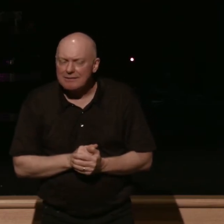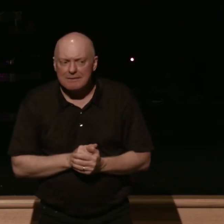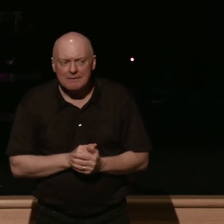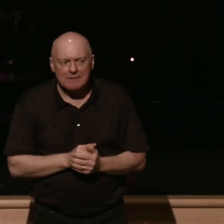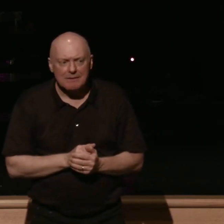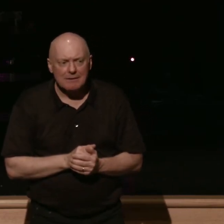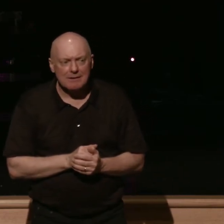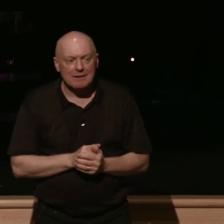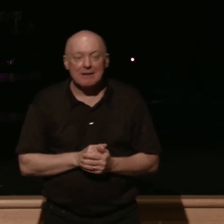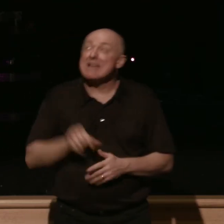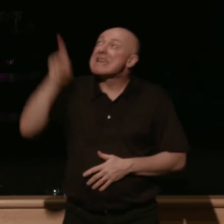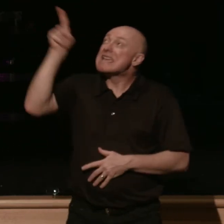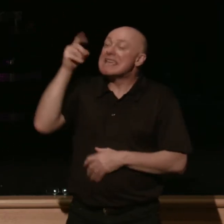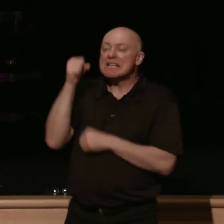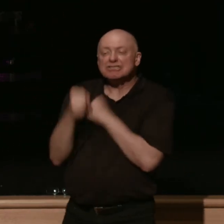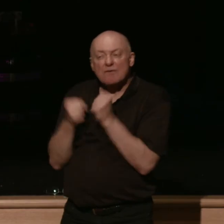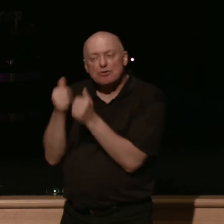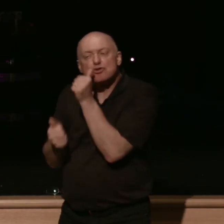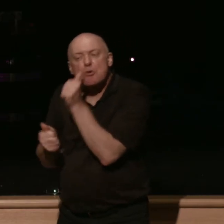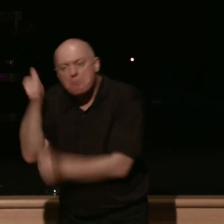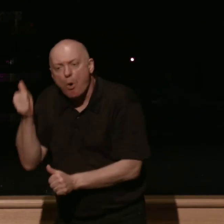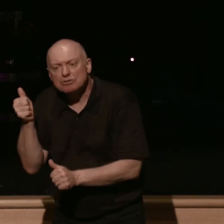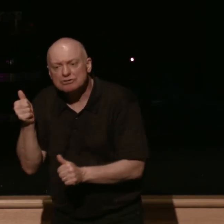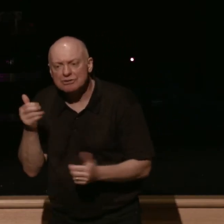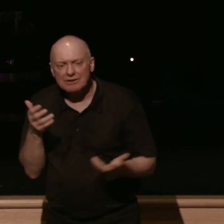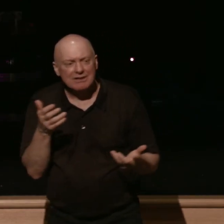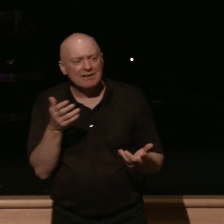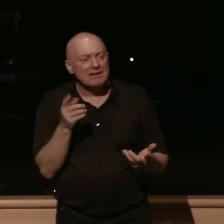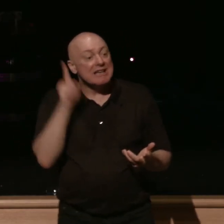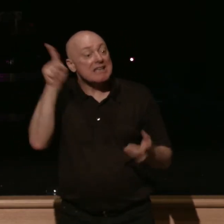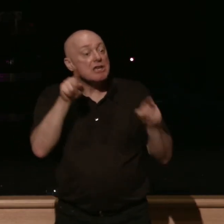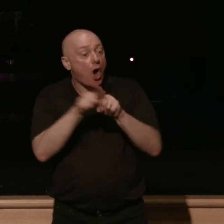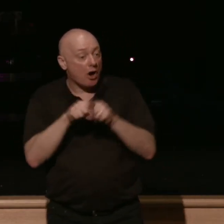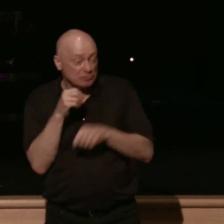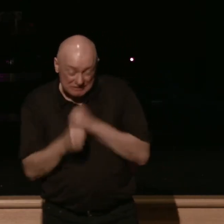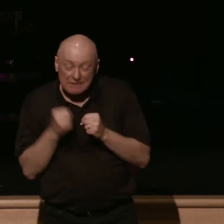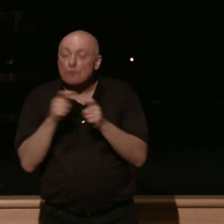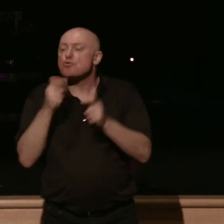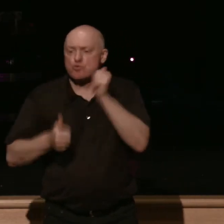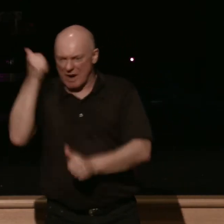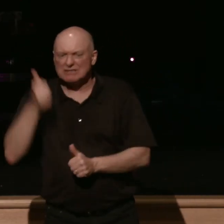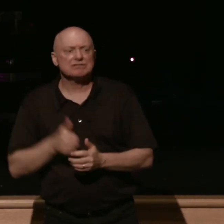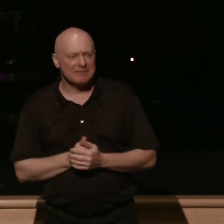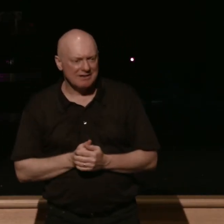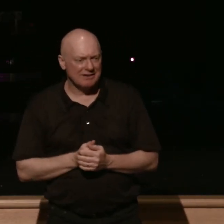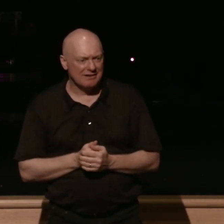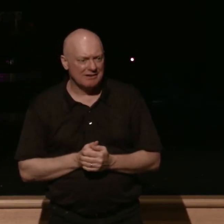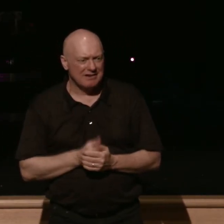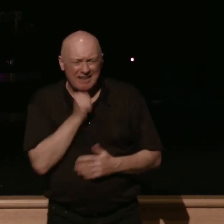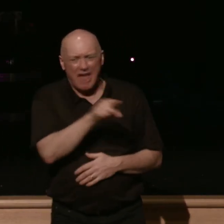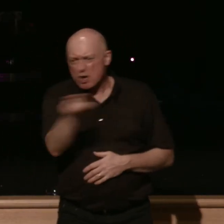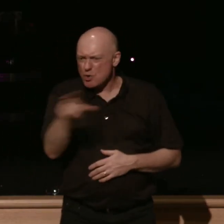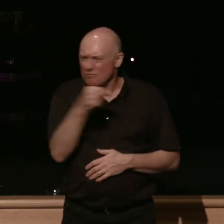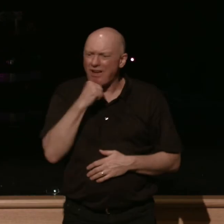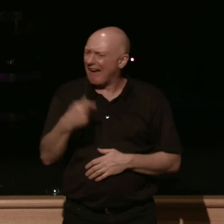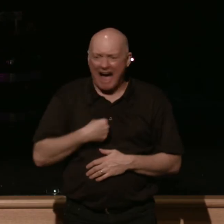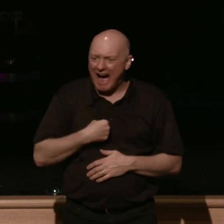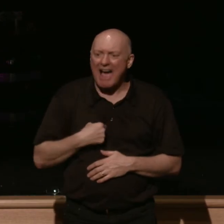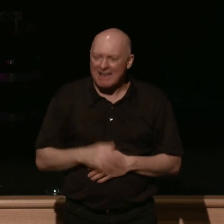he's the one who suffered the most in the injustice he's the one who also will suffer the greatest not you or not i in fact the